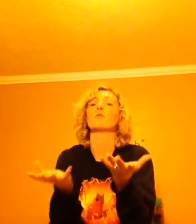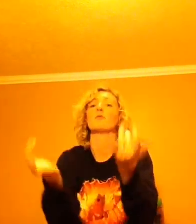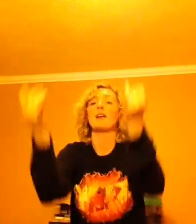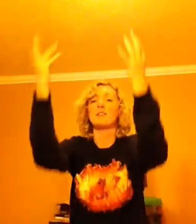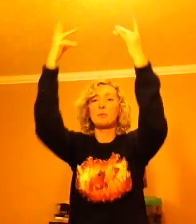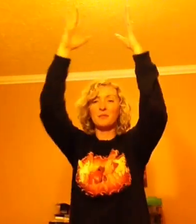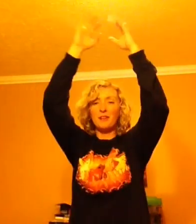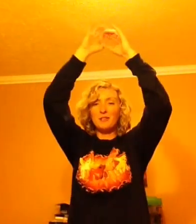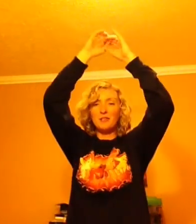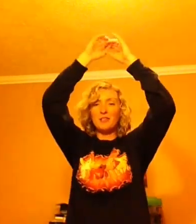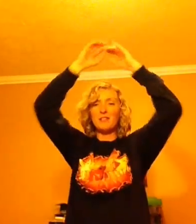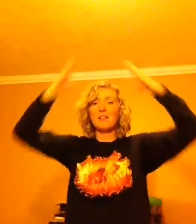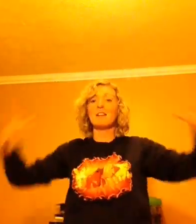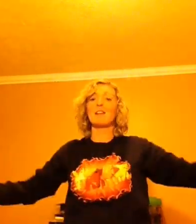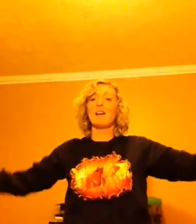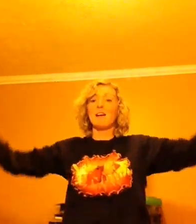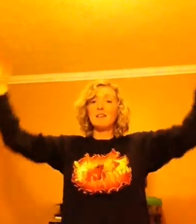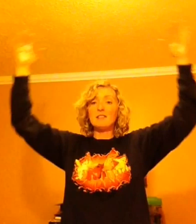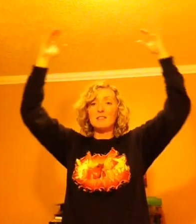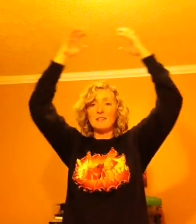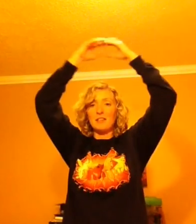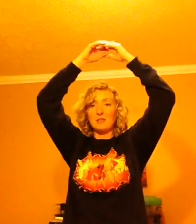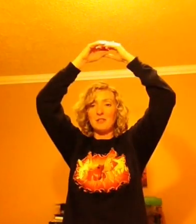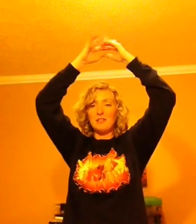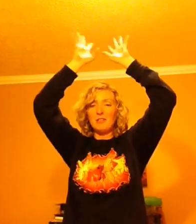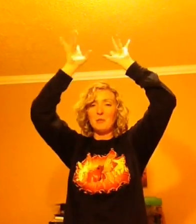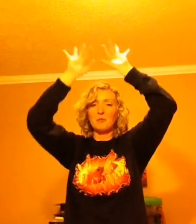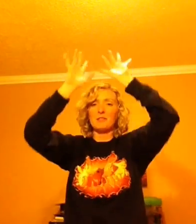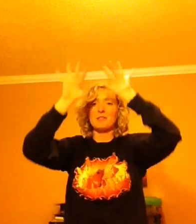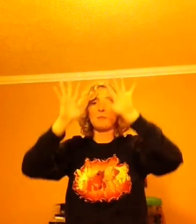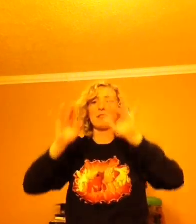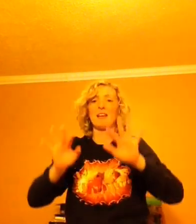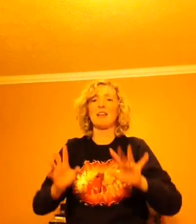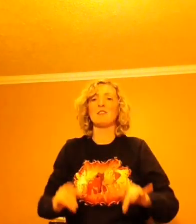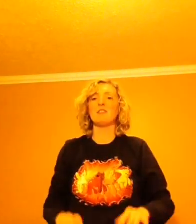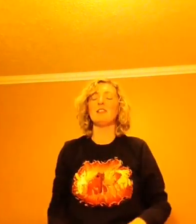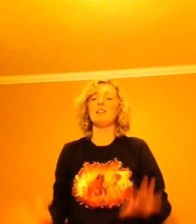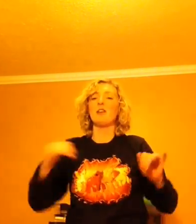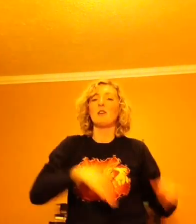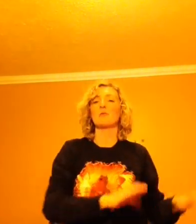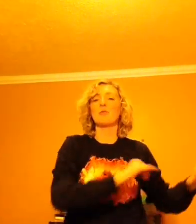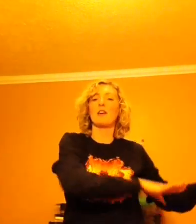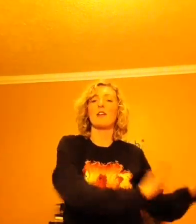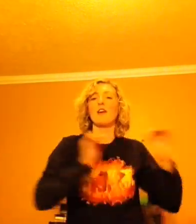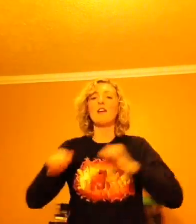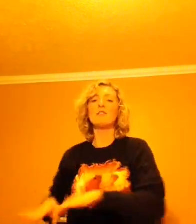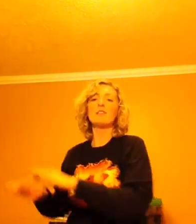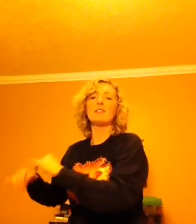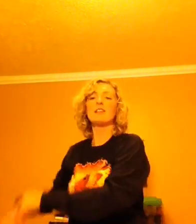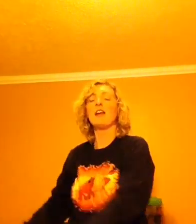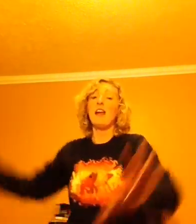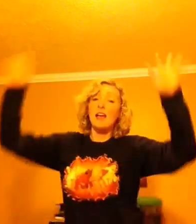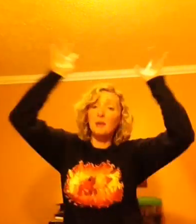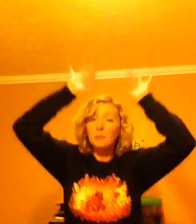respiration, condensation, precipitation, runoff, and